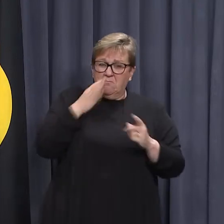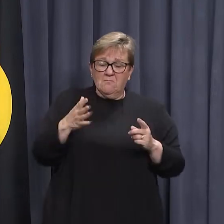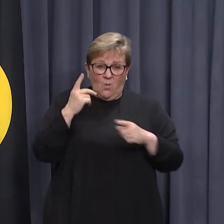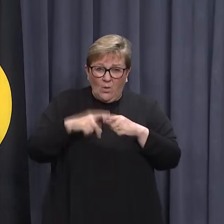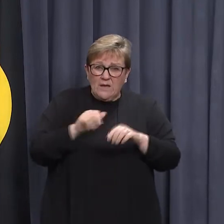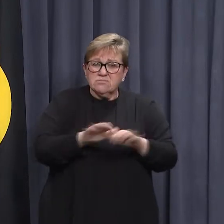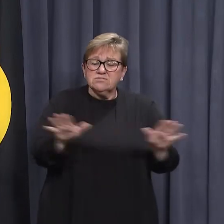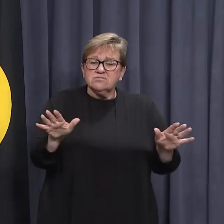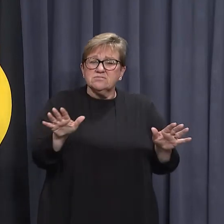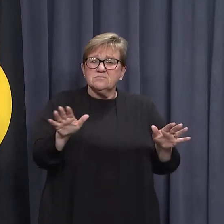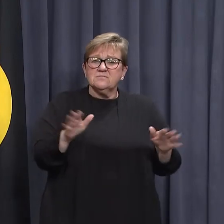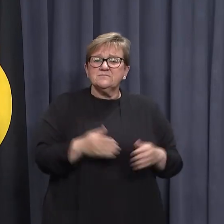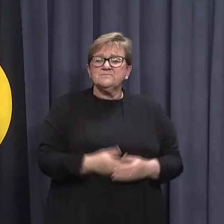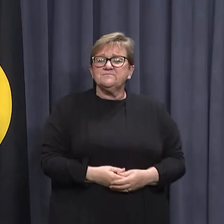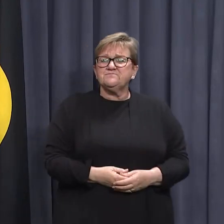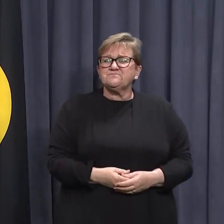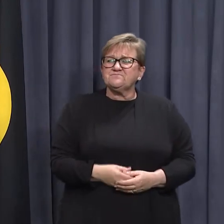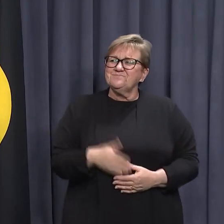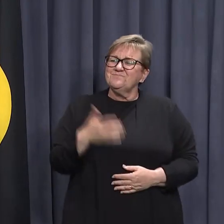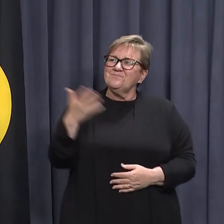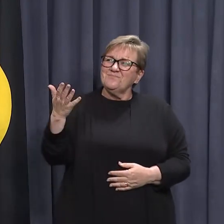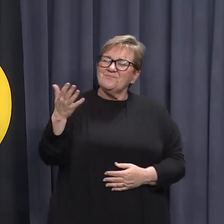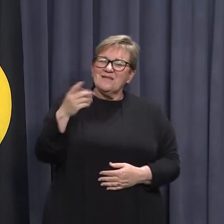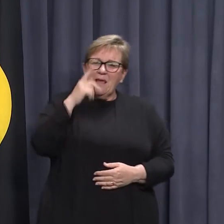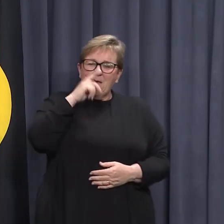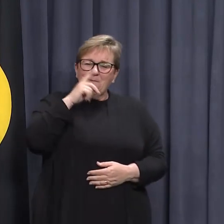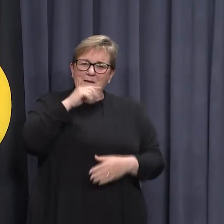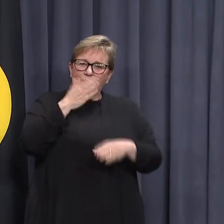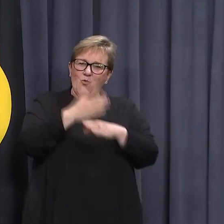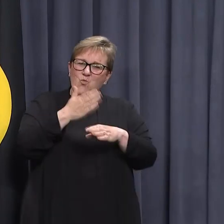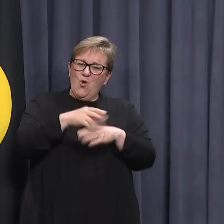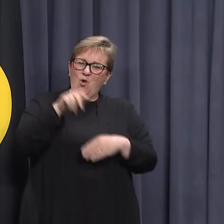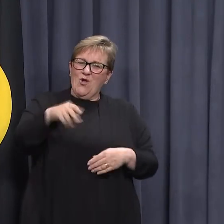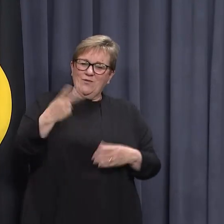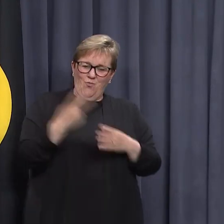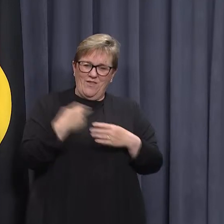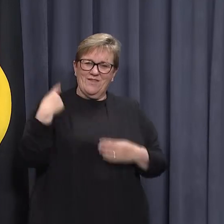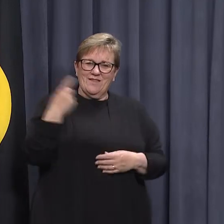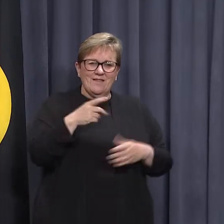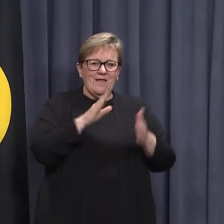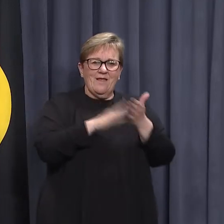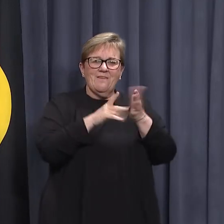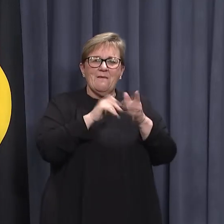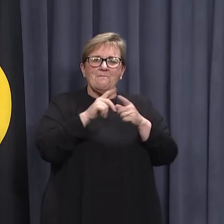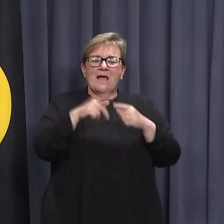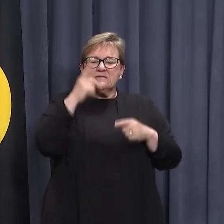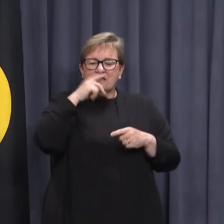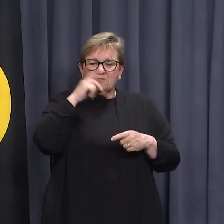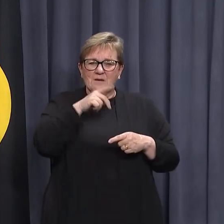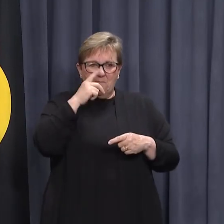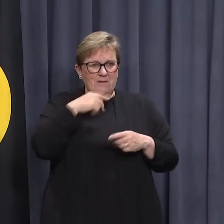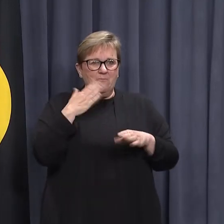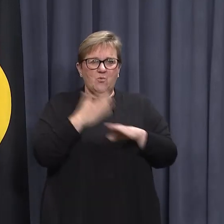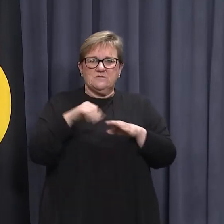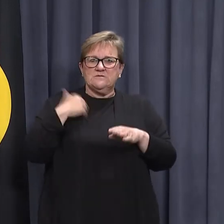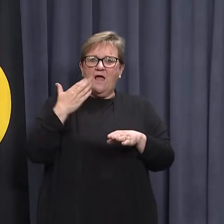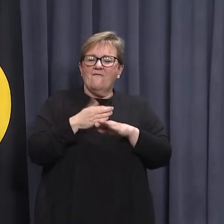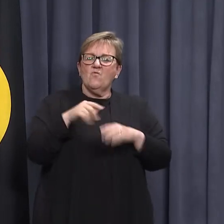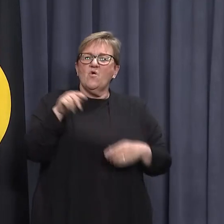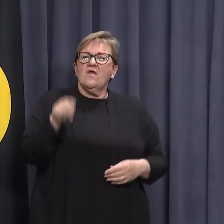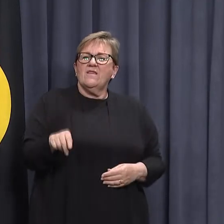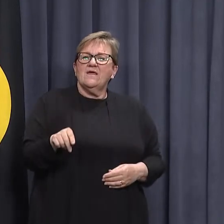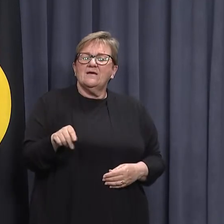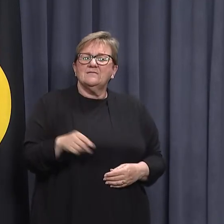to transmit? Well, people have worked together. So I understand that some of these massage places, people have worked together. So